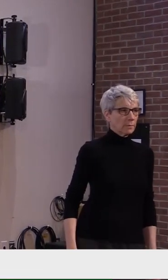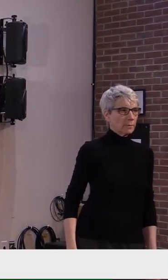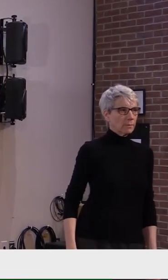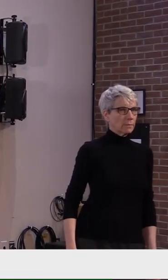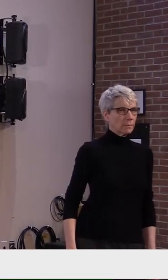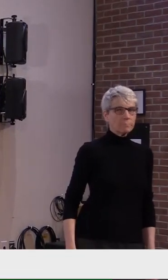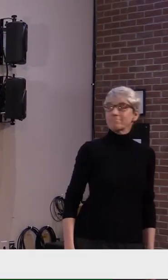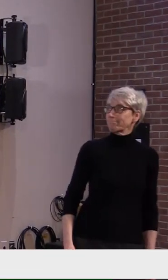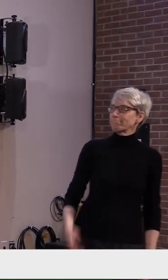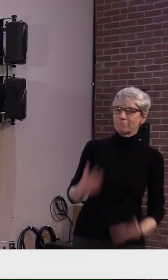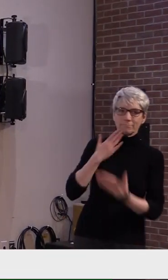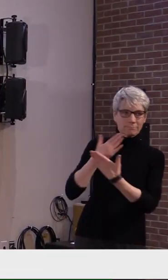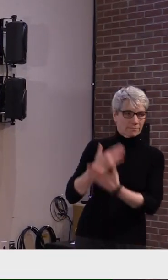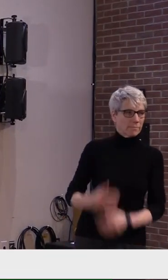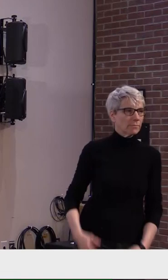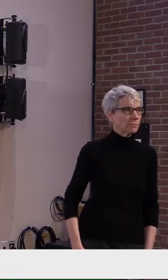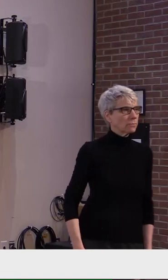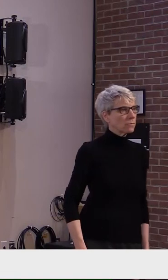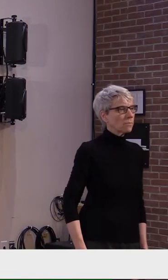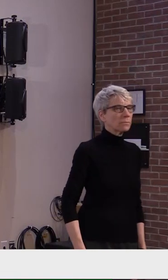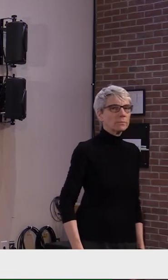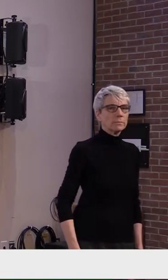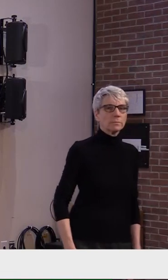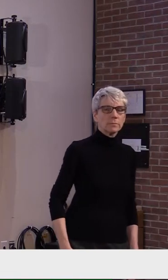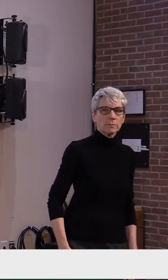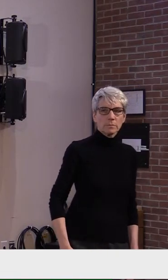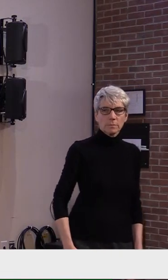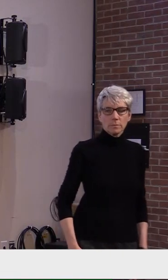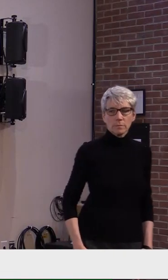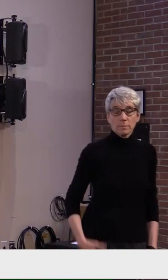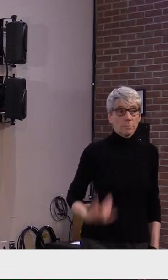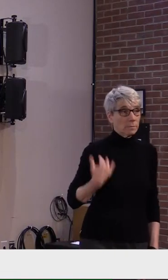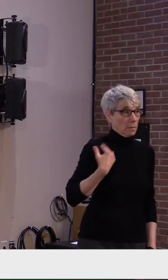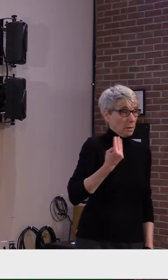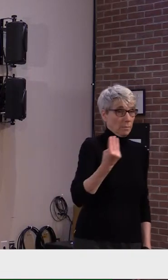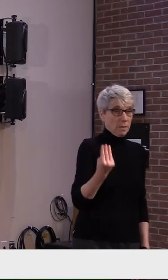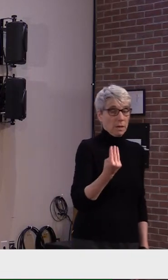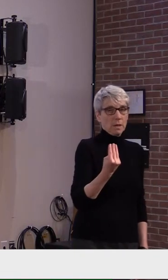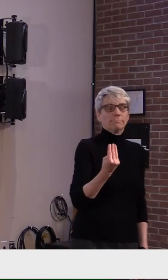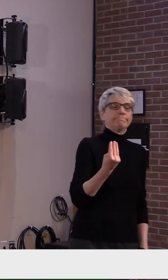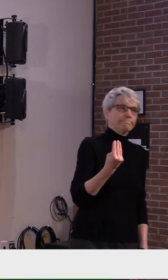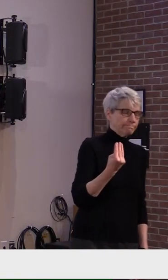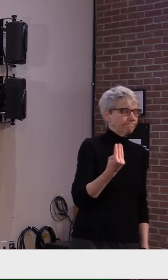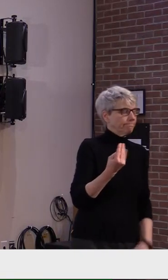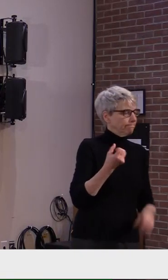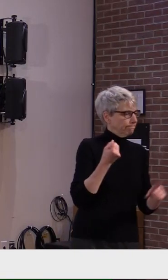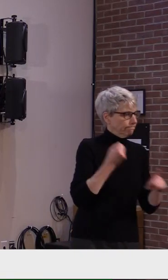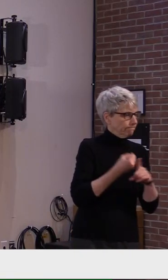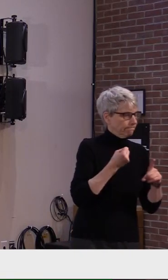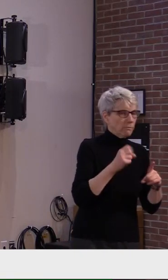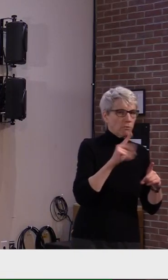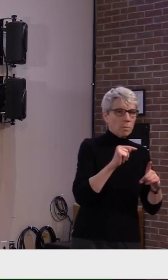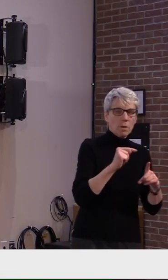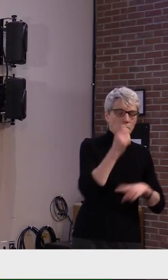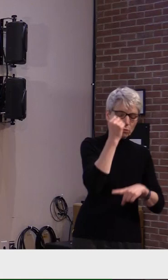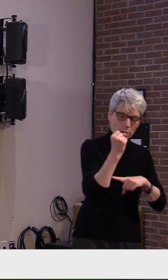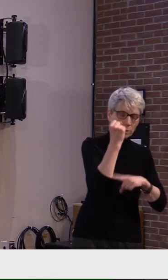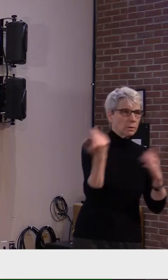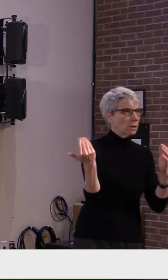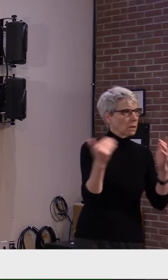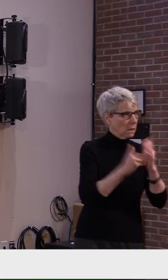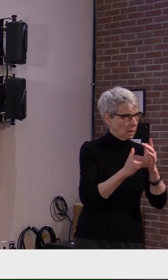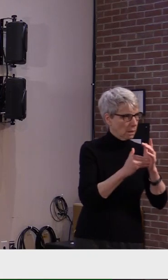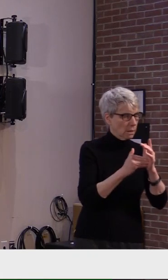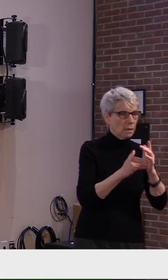Thank you. On Monday, unfortunately, Vermont broke yet another record of number of people with COVID-19